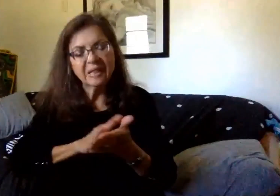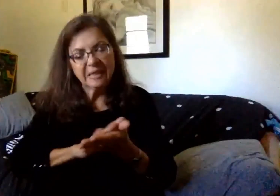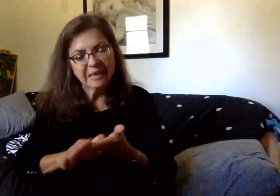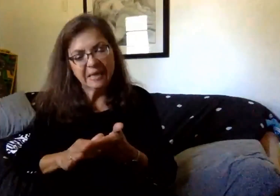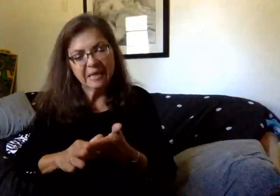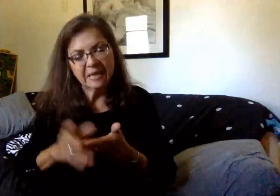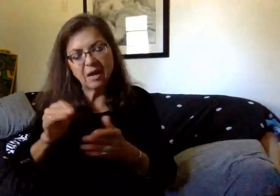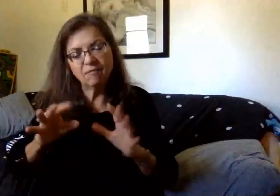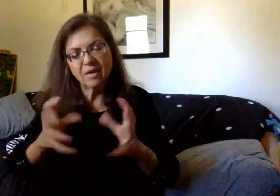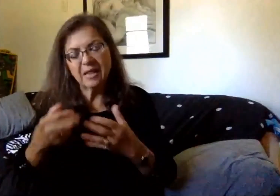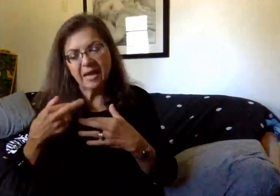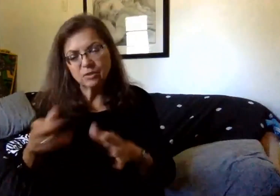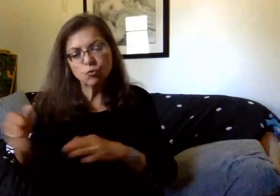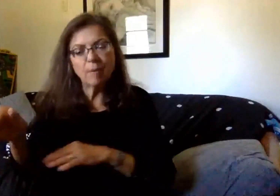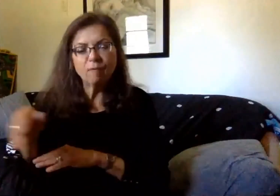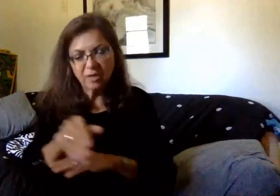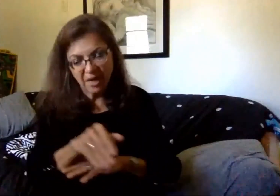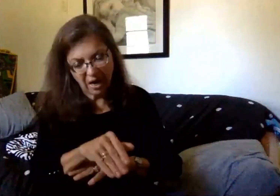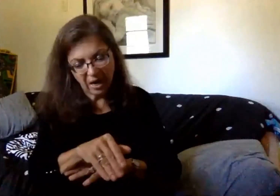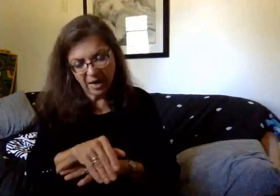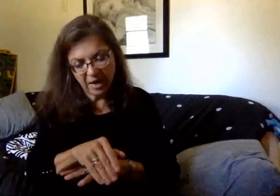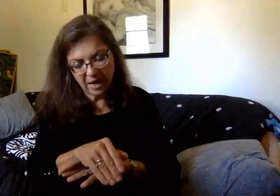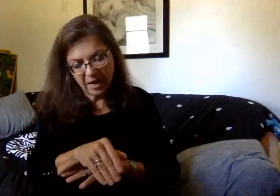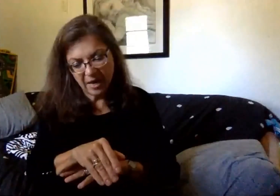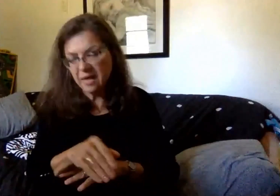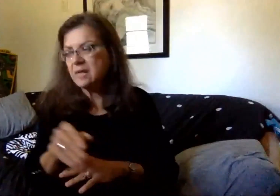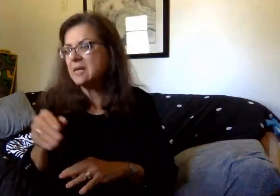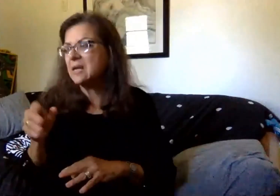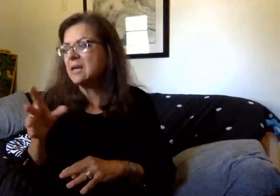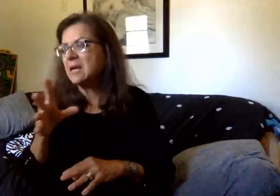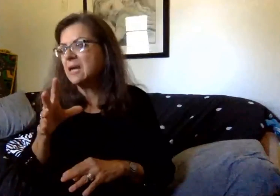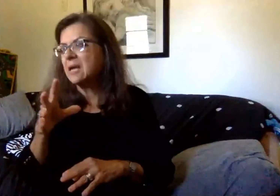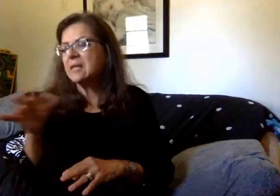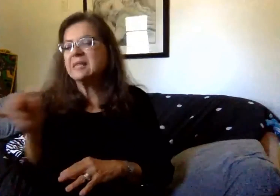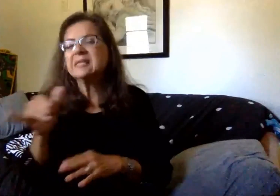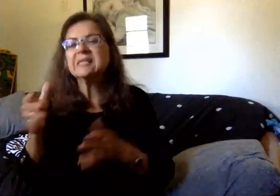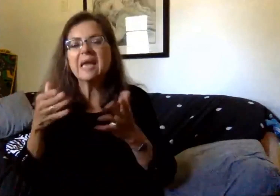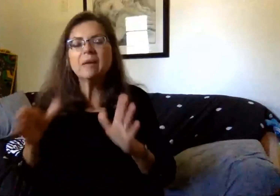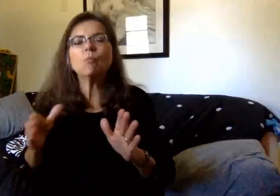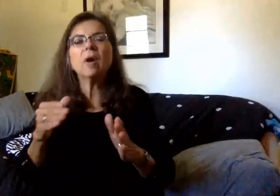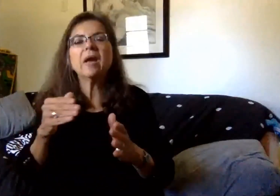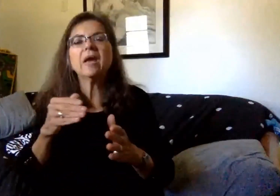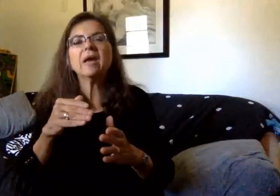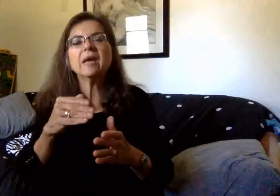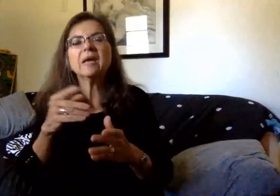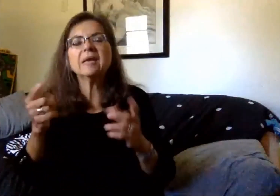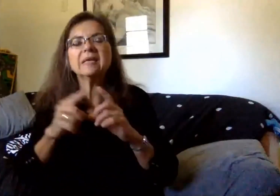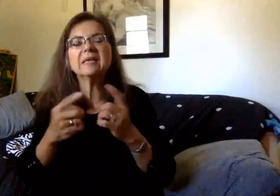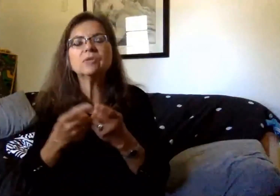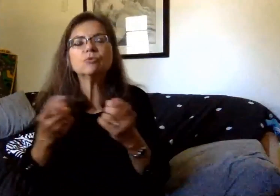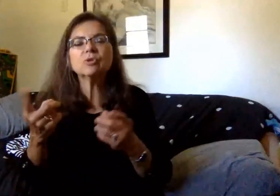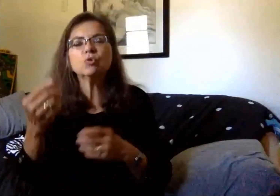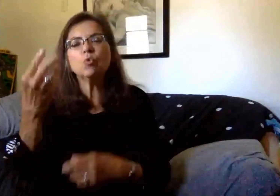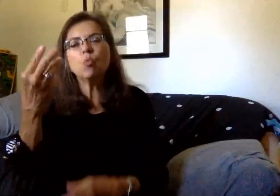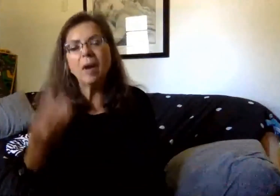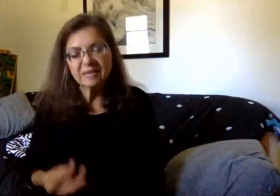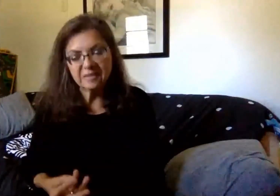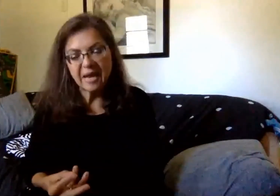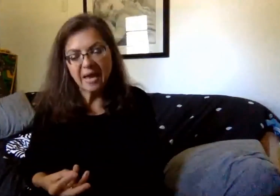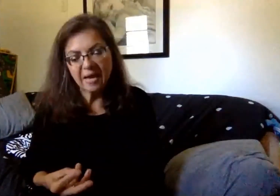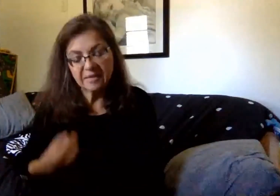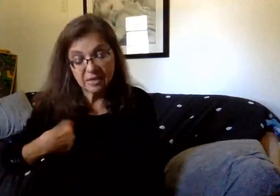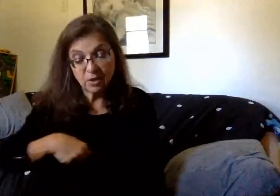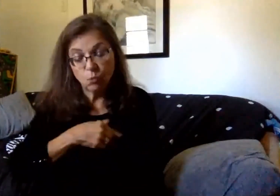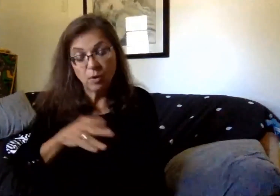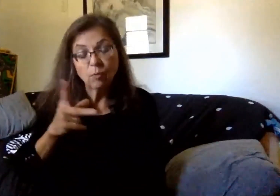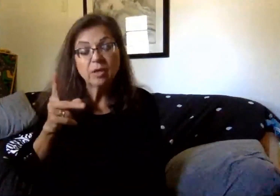the building every evening. In the same vein some districts are doing on a Wednesday. Instead of doing it just on a Wednesday move, we will